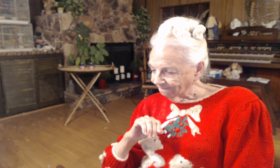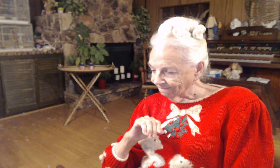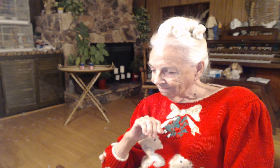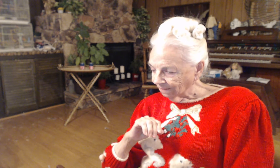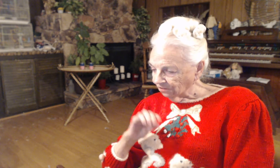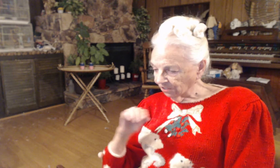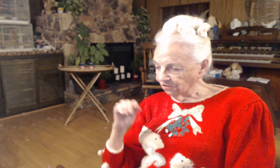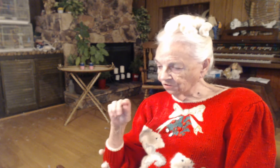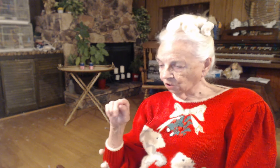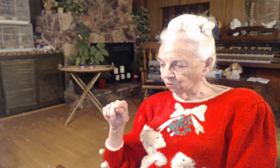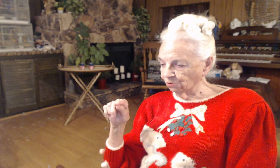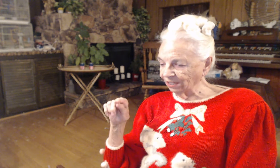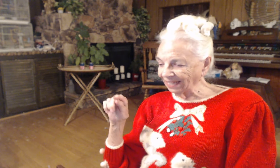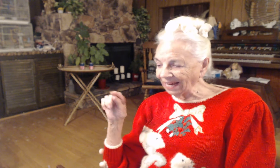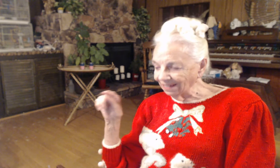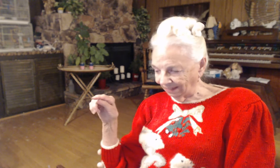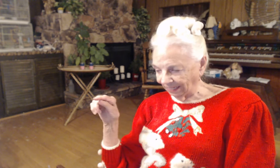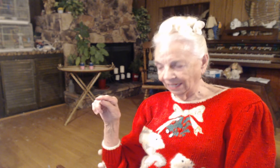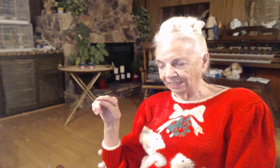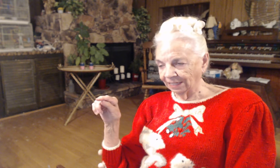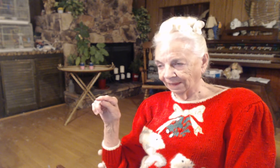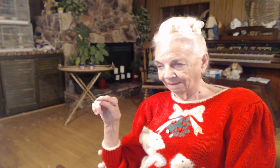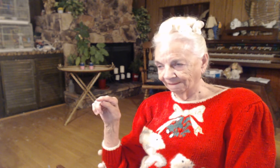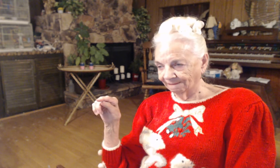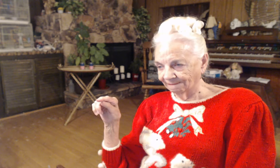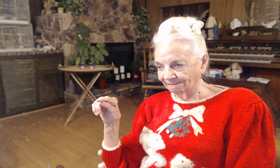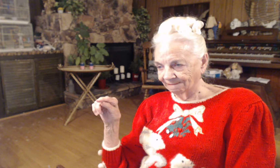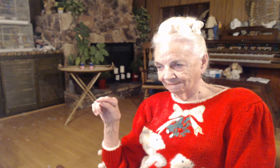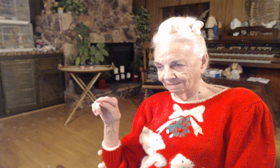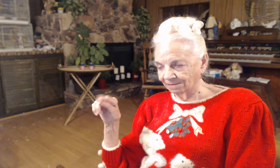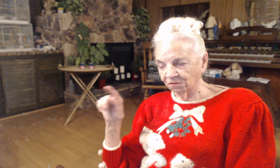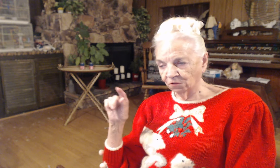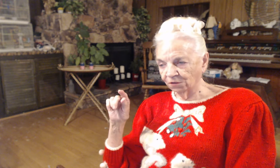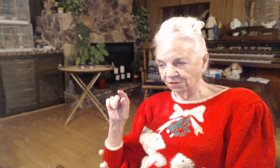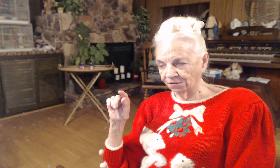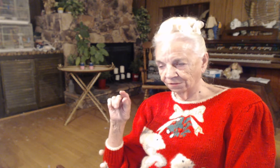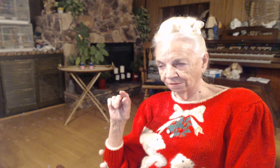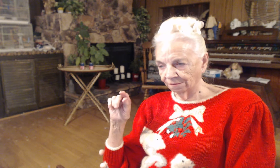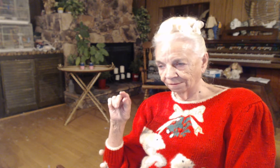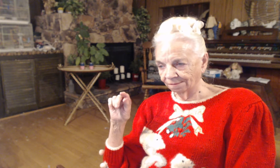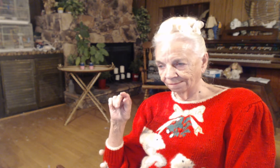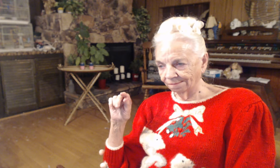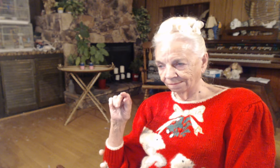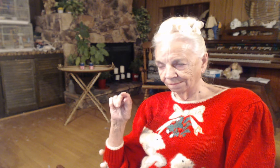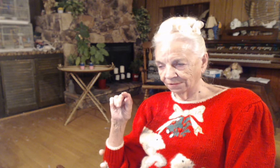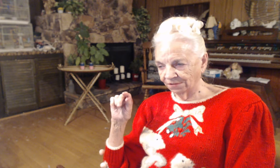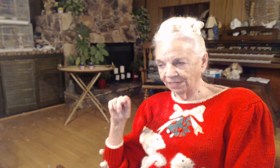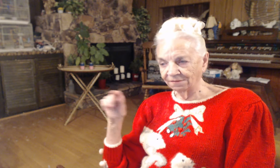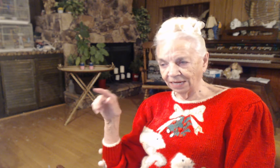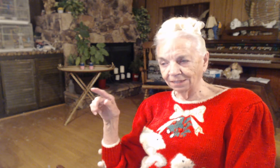Jesus goes to Galilee. You've heard of this Sea of Galilee.